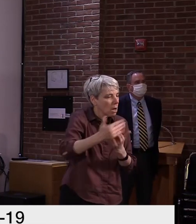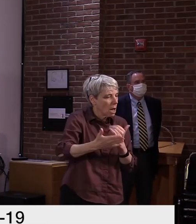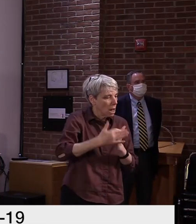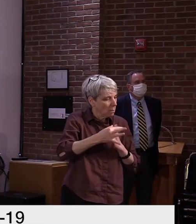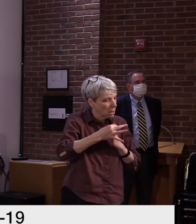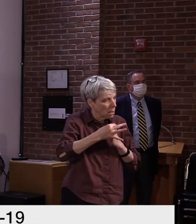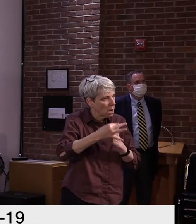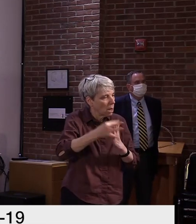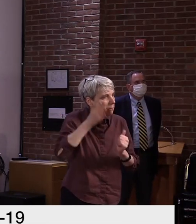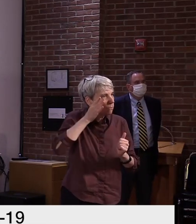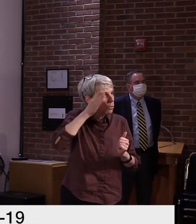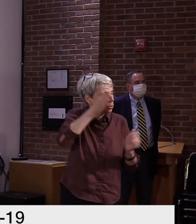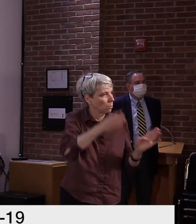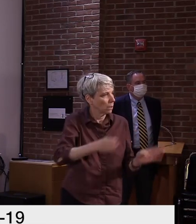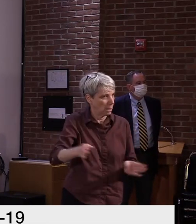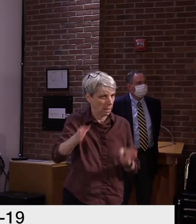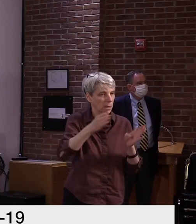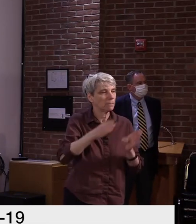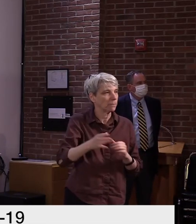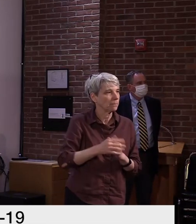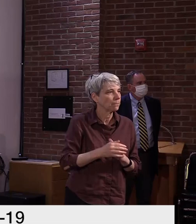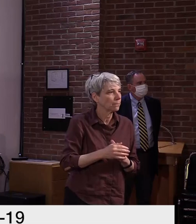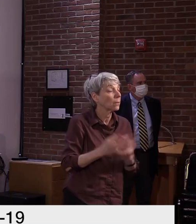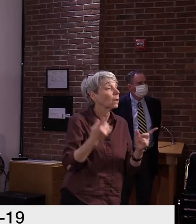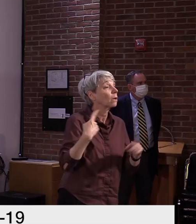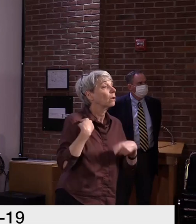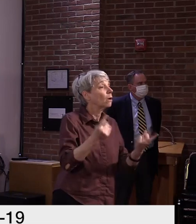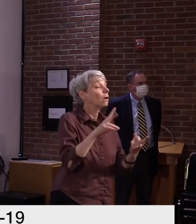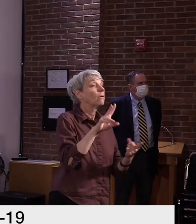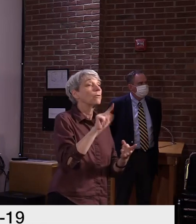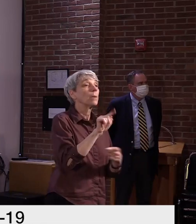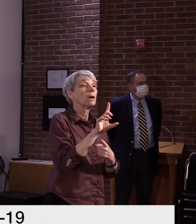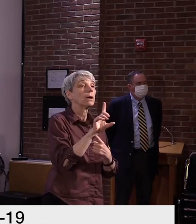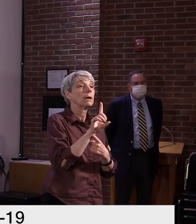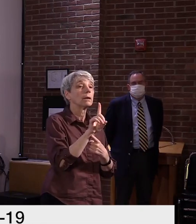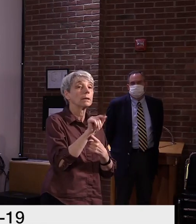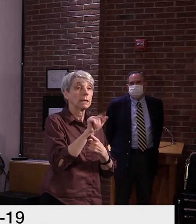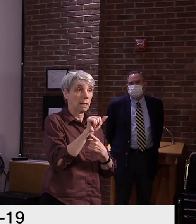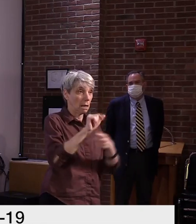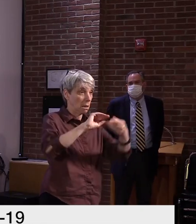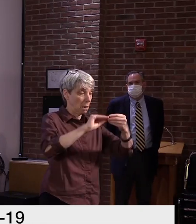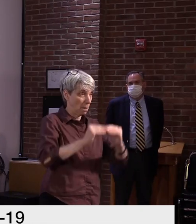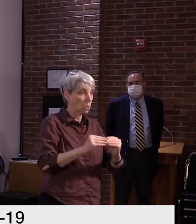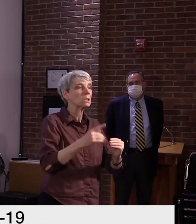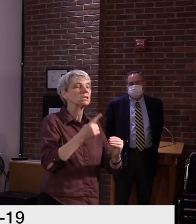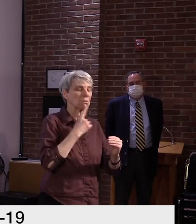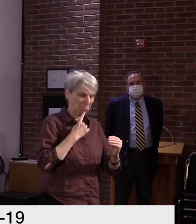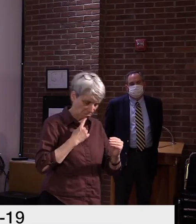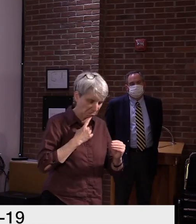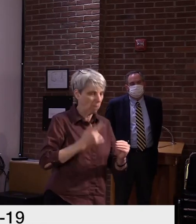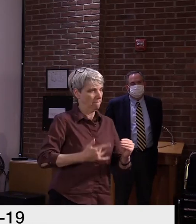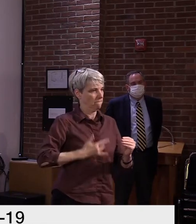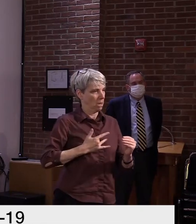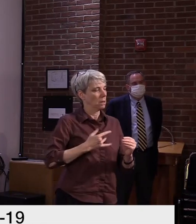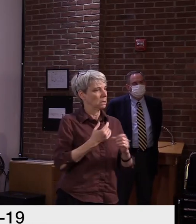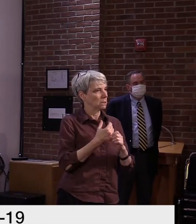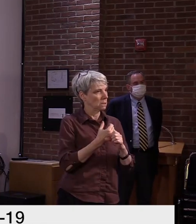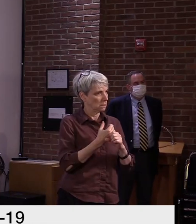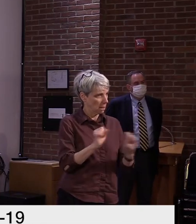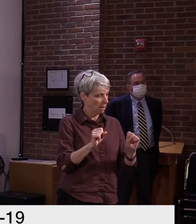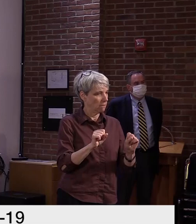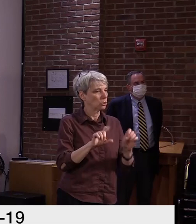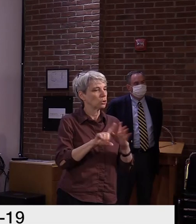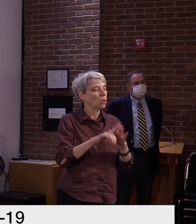At this time, our Vermont data continues to support the safe opening of schools, and we are ready to